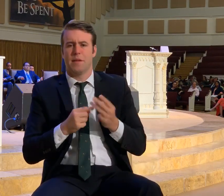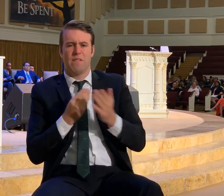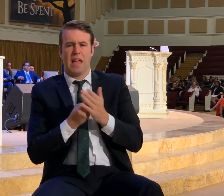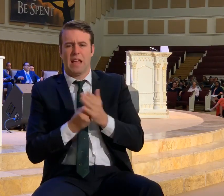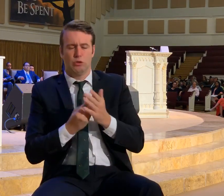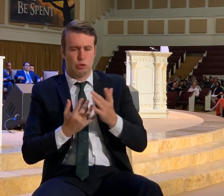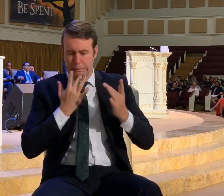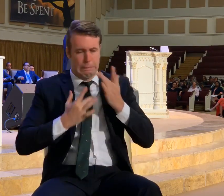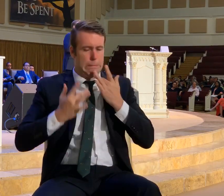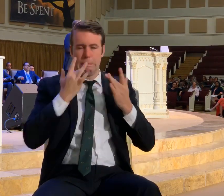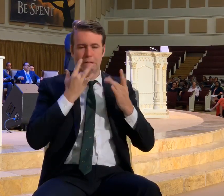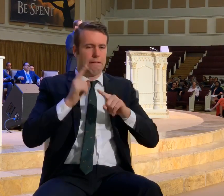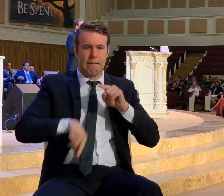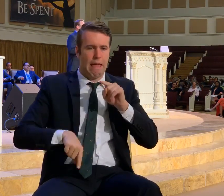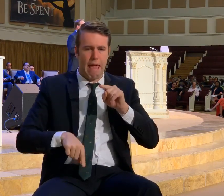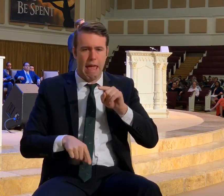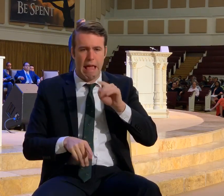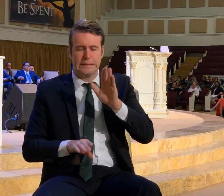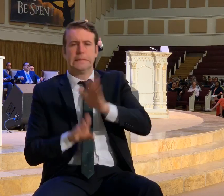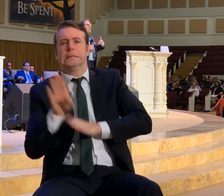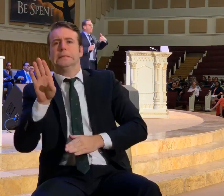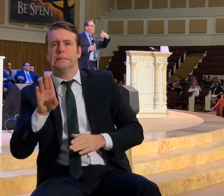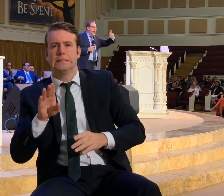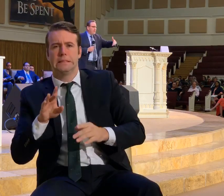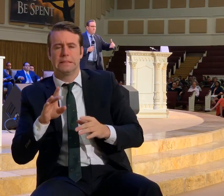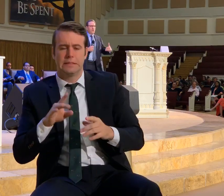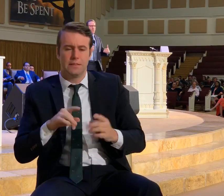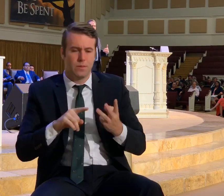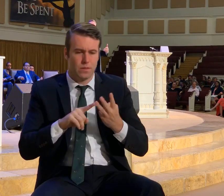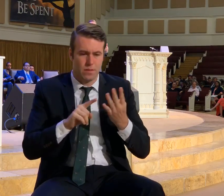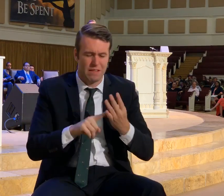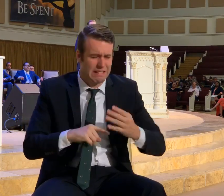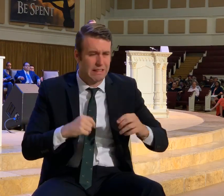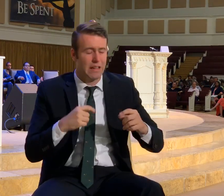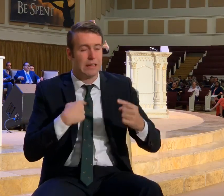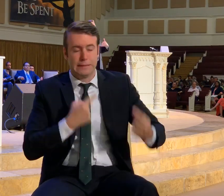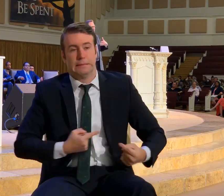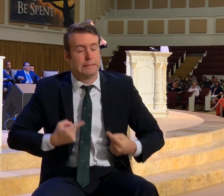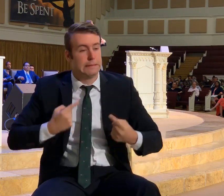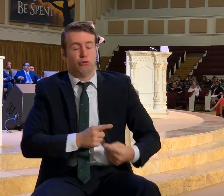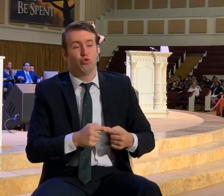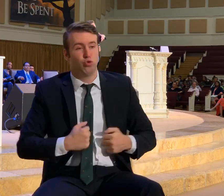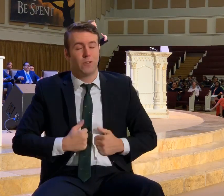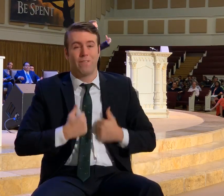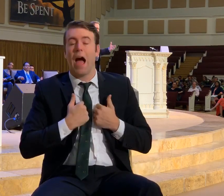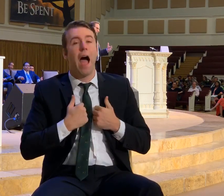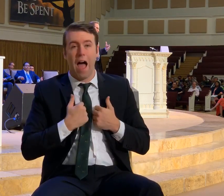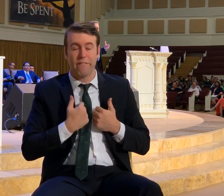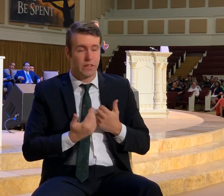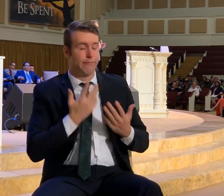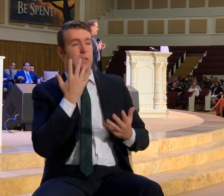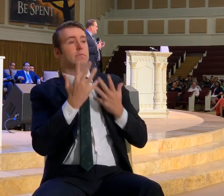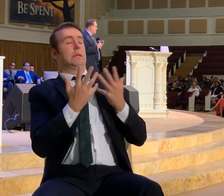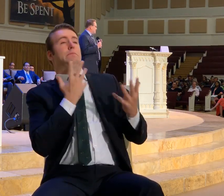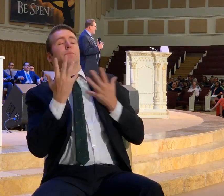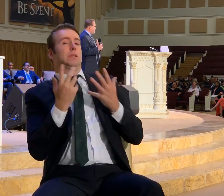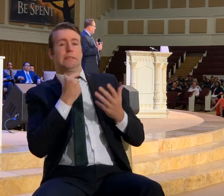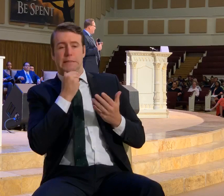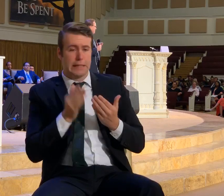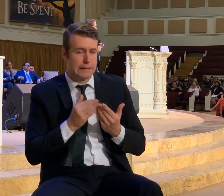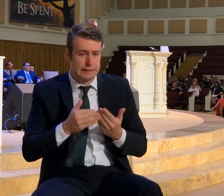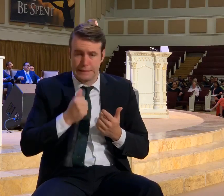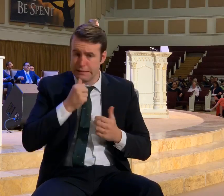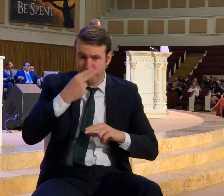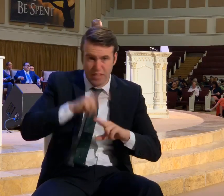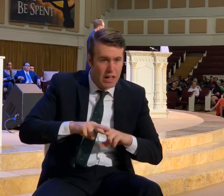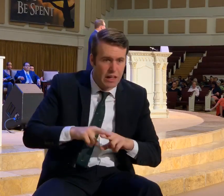That you're in. That you can't seem to get out of. Or maybe you're in a fight. For your very survival. And that's buffeting you. It's not easy. It's not